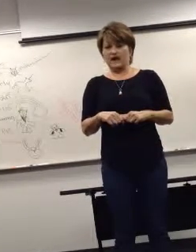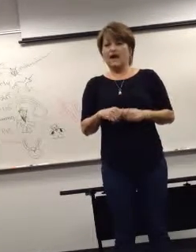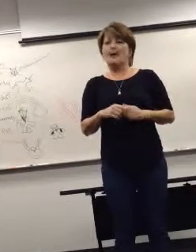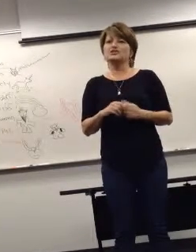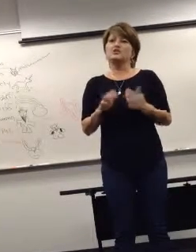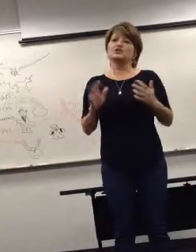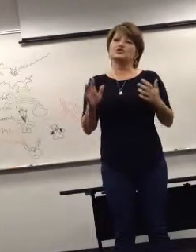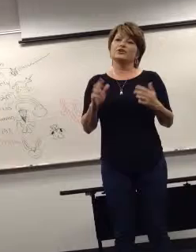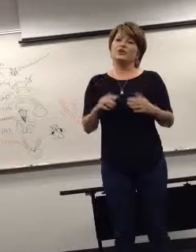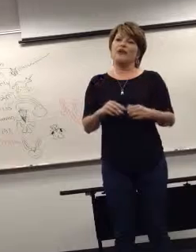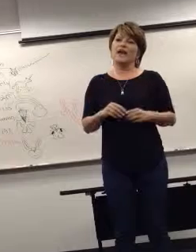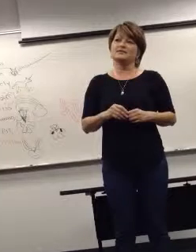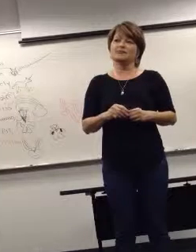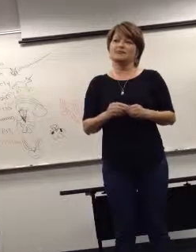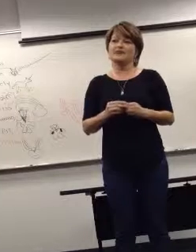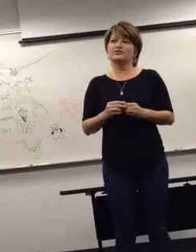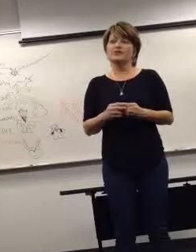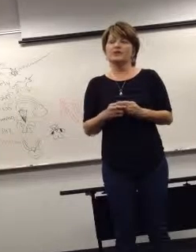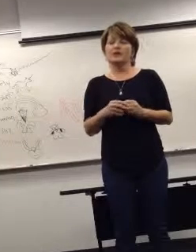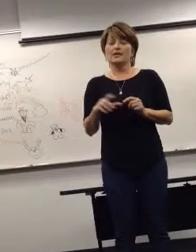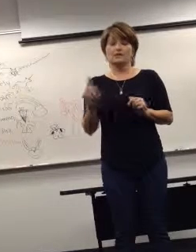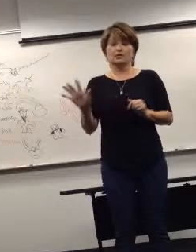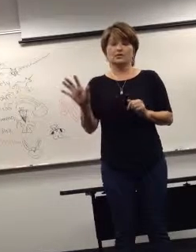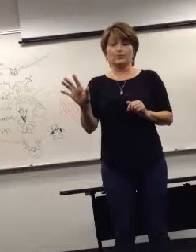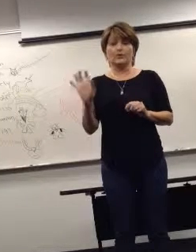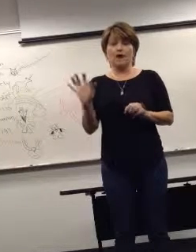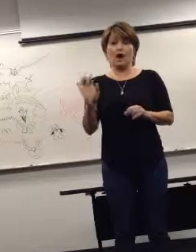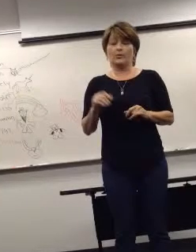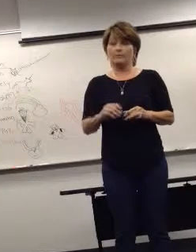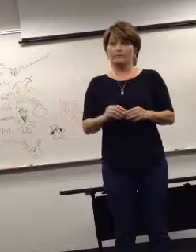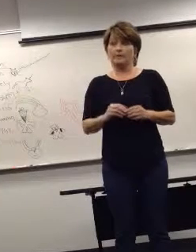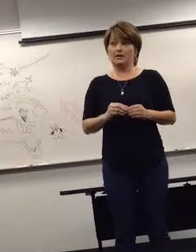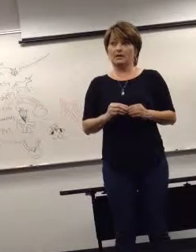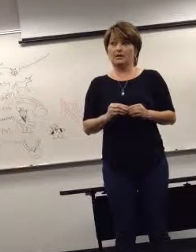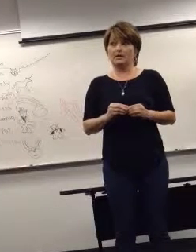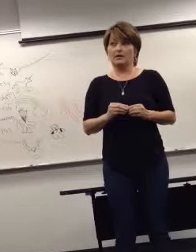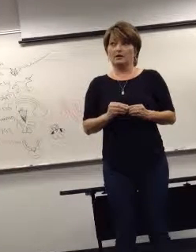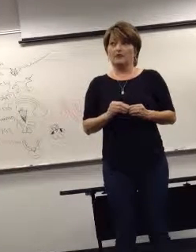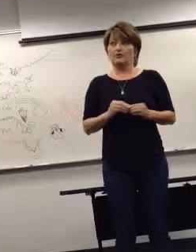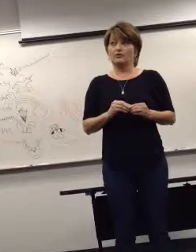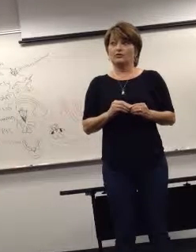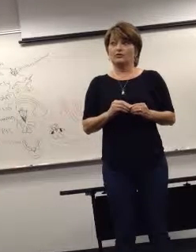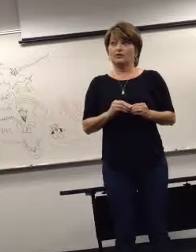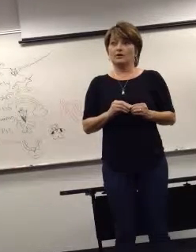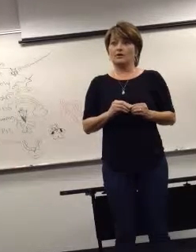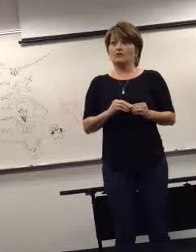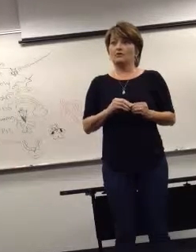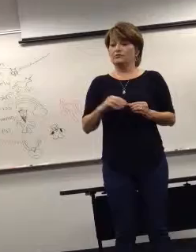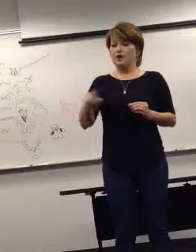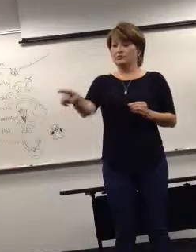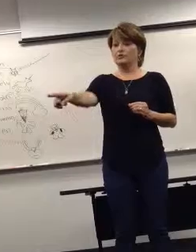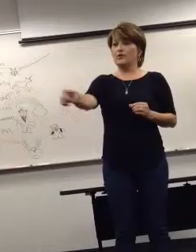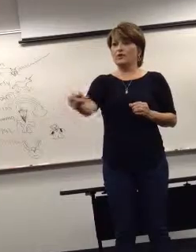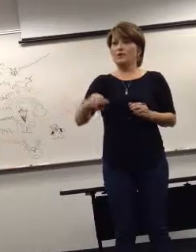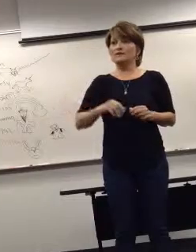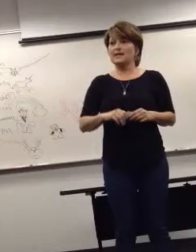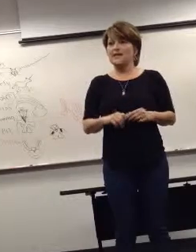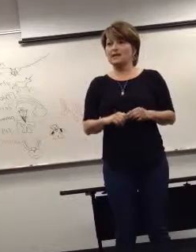I just want you to know that as a presenter, this is really awkward for me. Oh, because you hear yourself? No, you're on the wrong side.